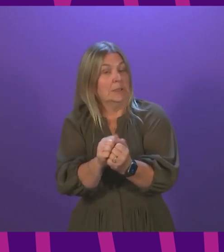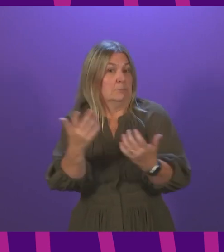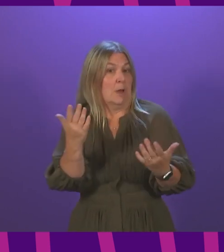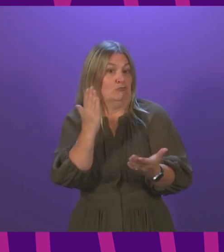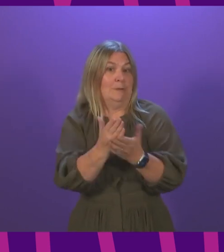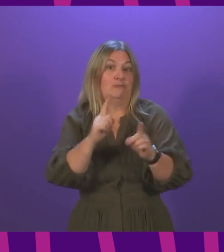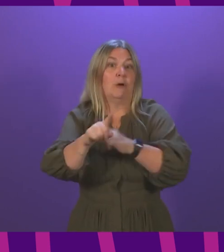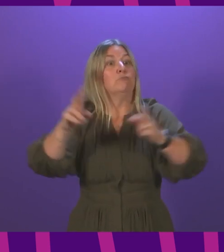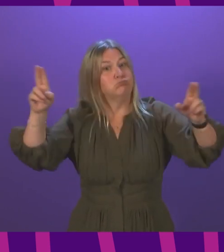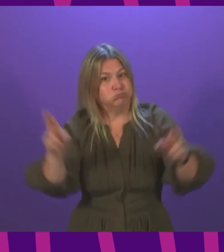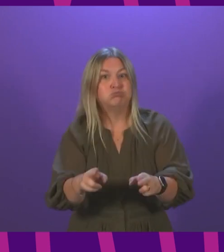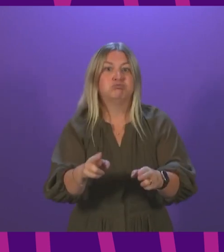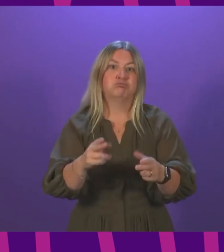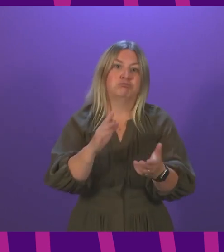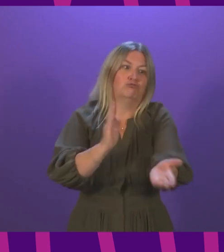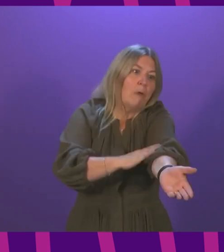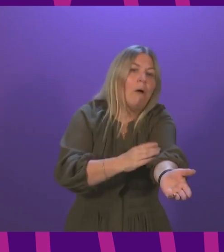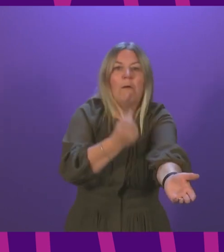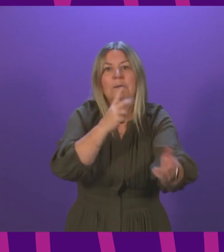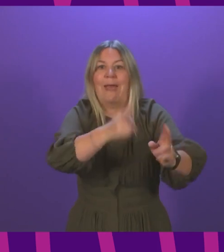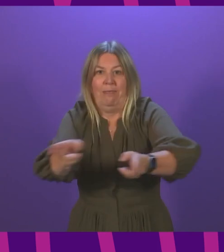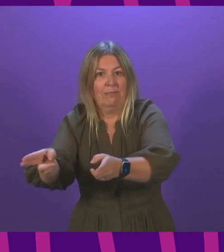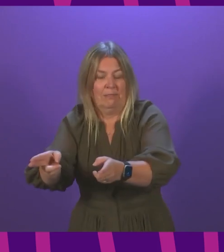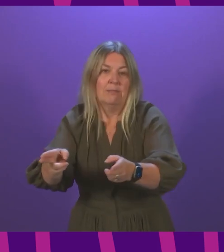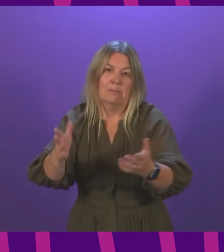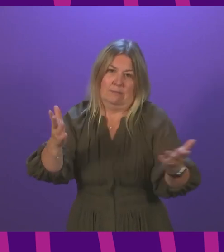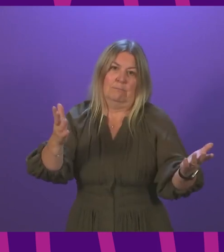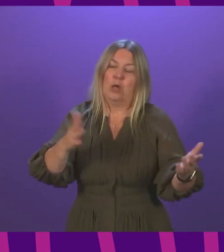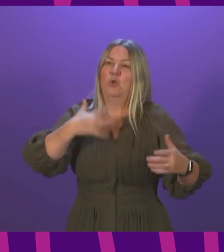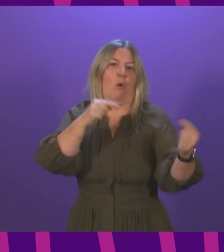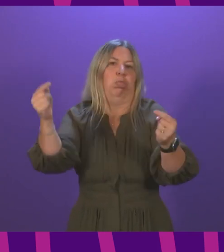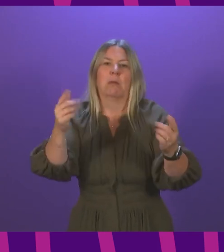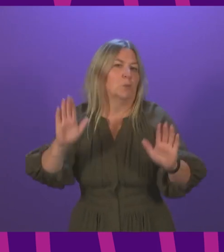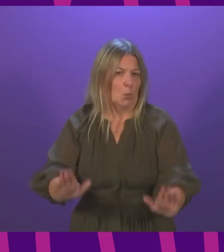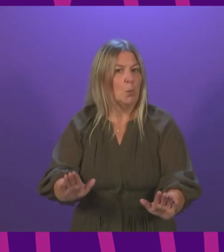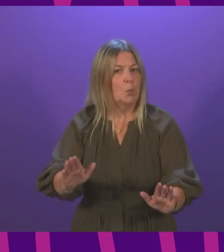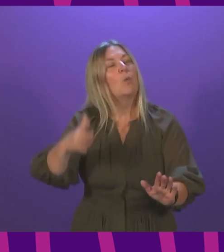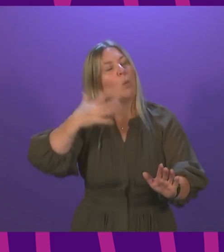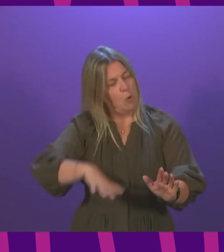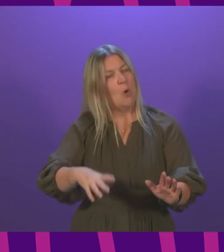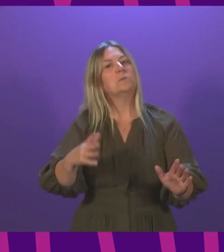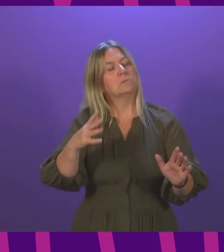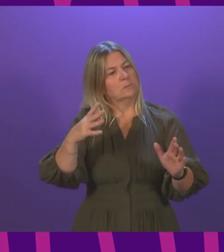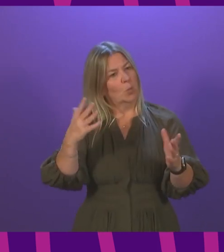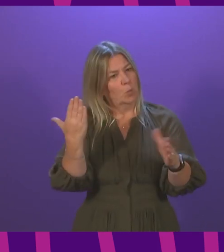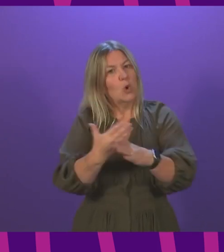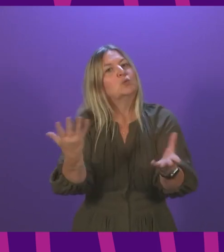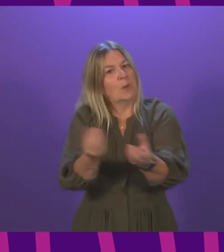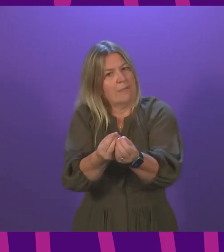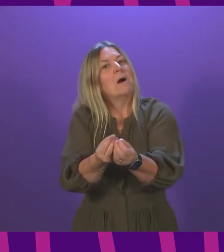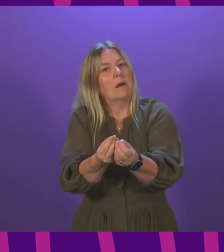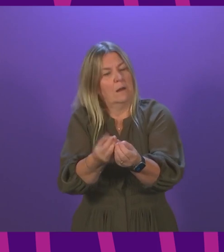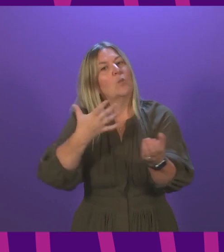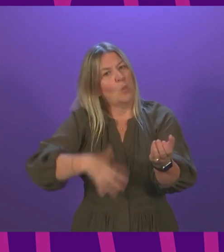But I hope none of us in this chamber allow those issues to get in the way of the areas where we can build agreement and